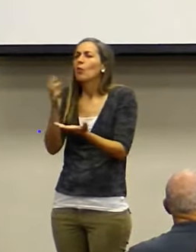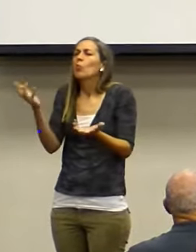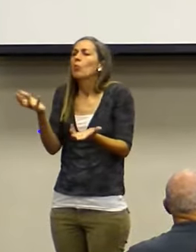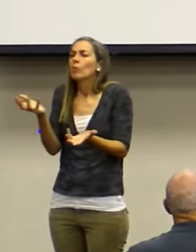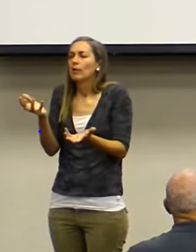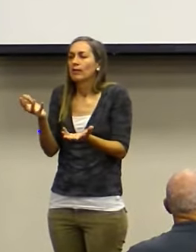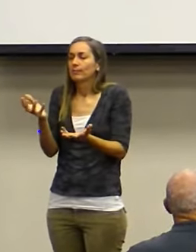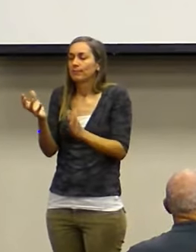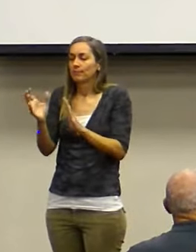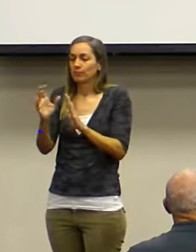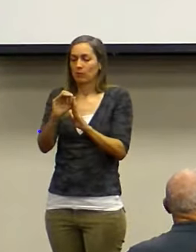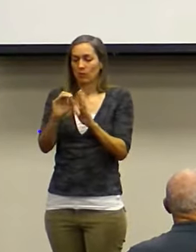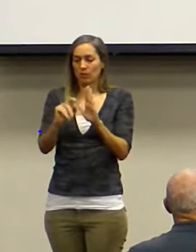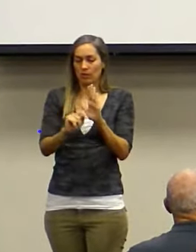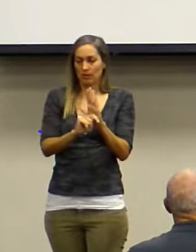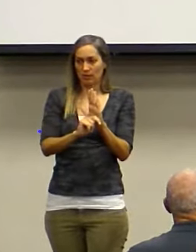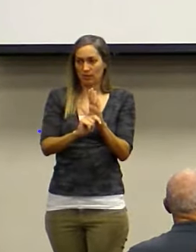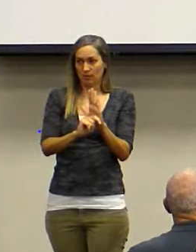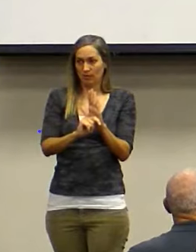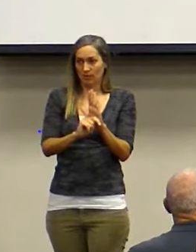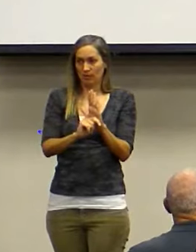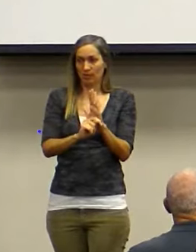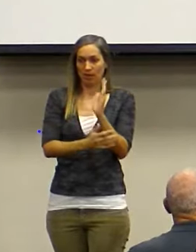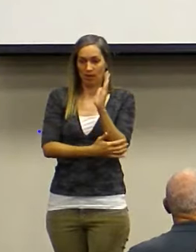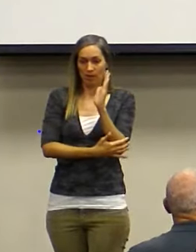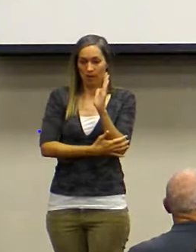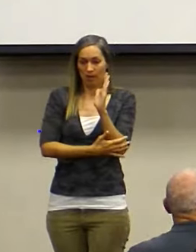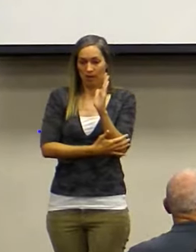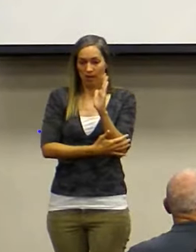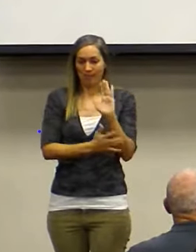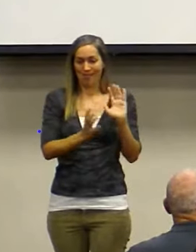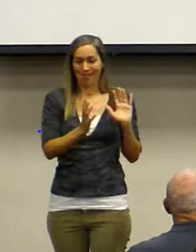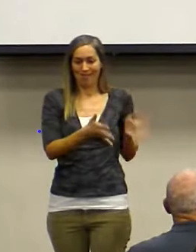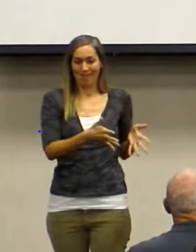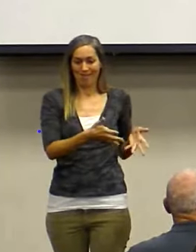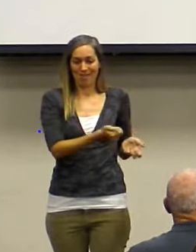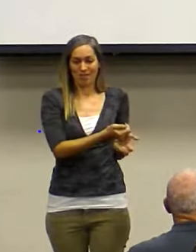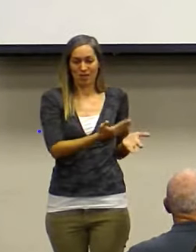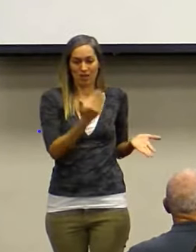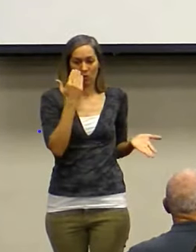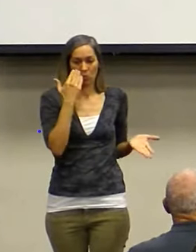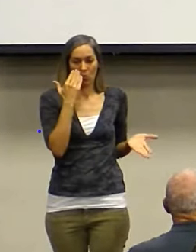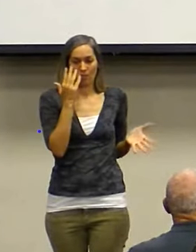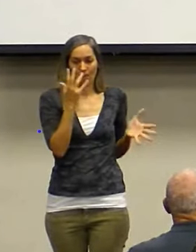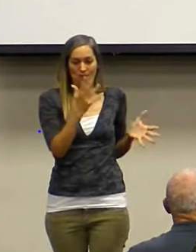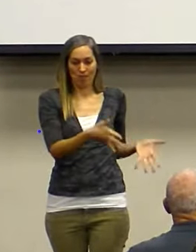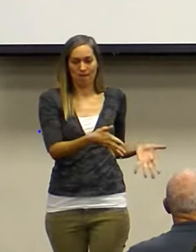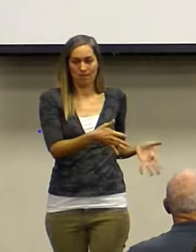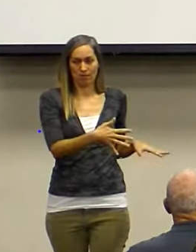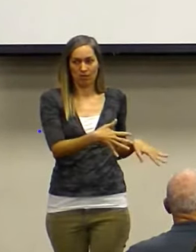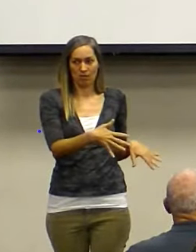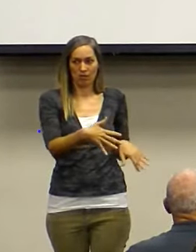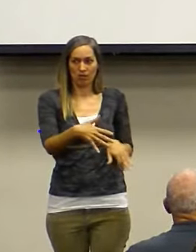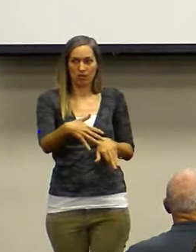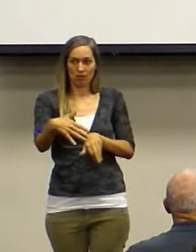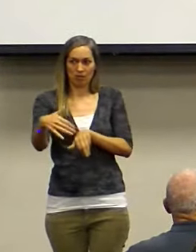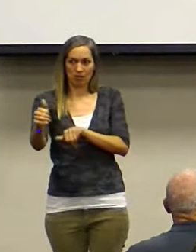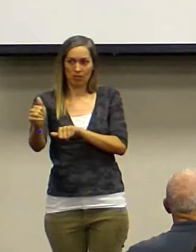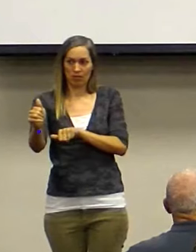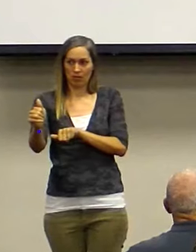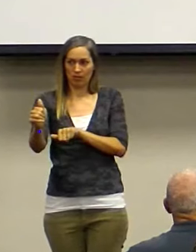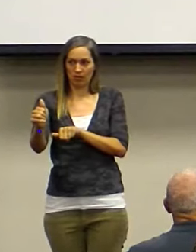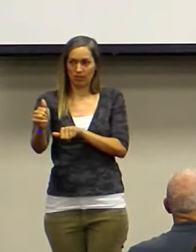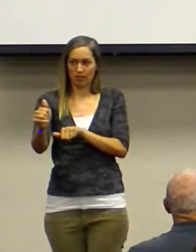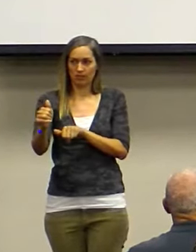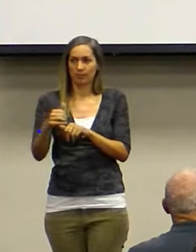Old Testament, it was Abraham leaving everything he knows to go where the